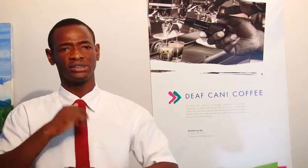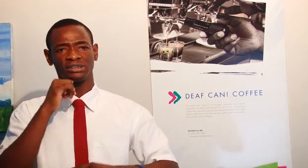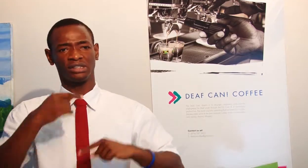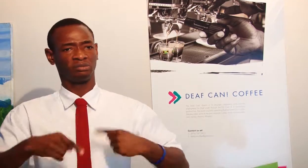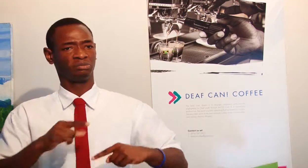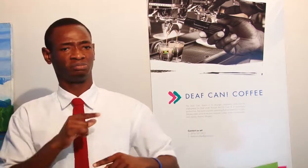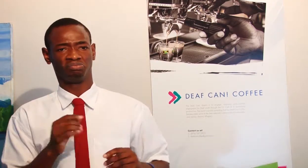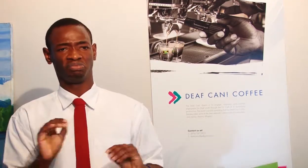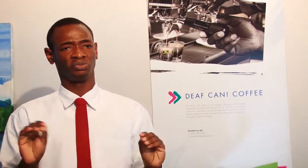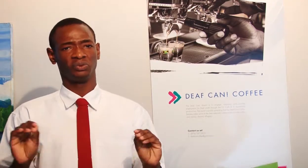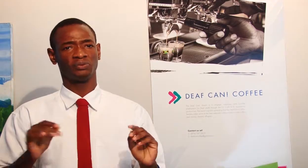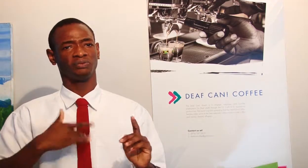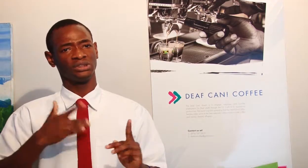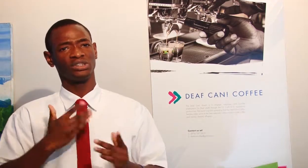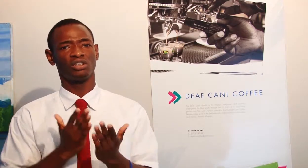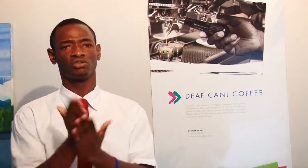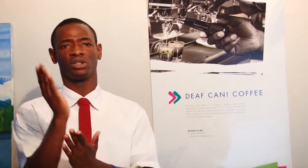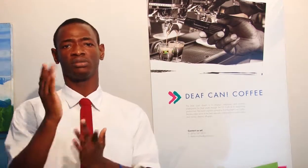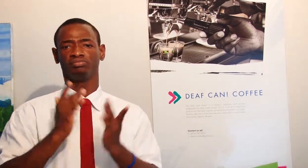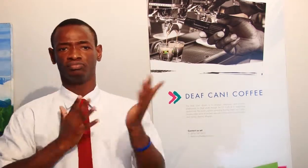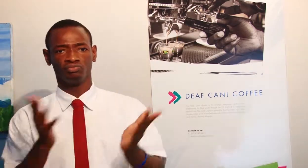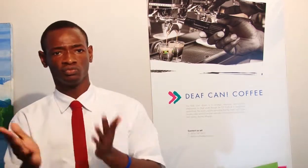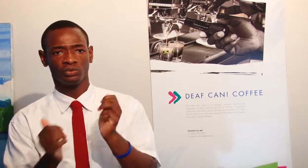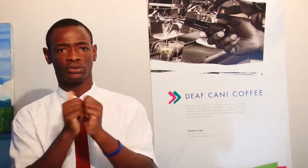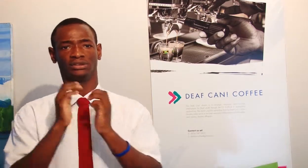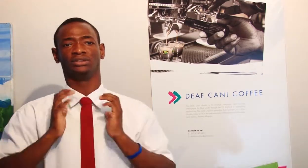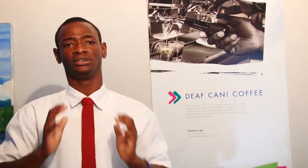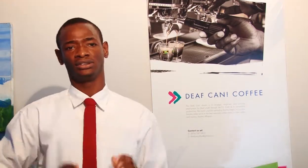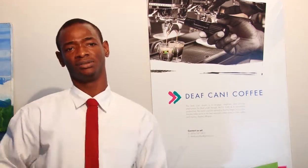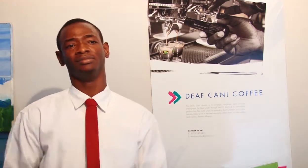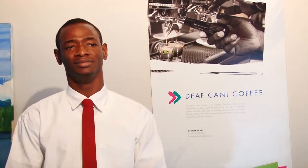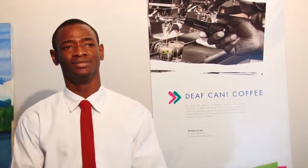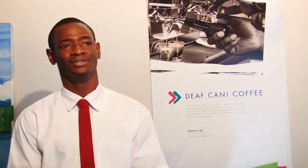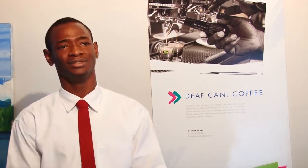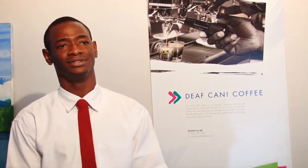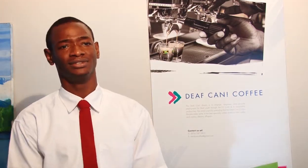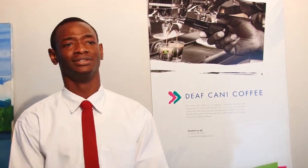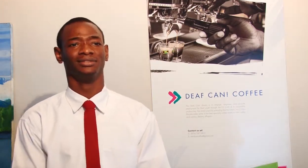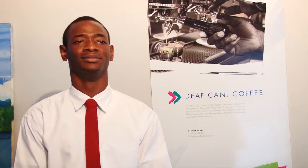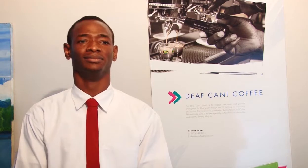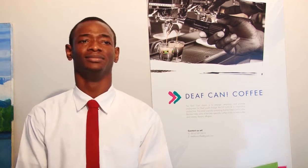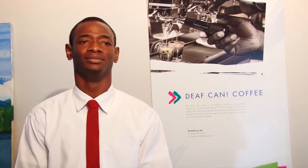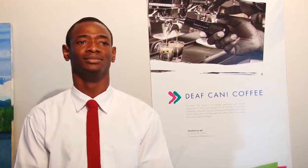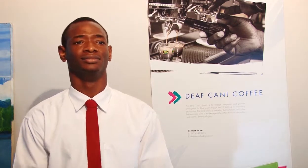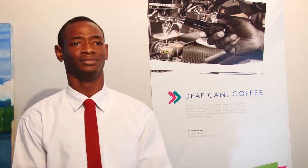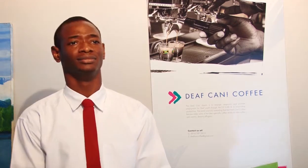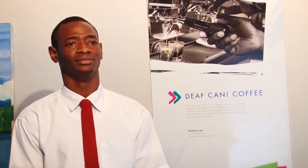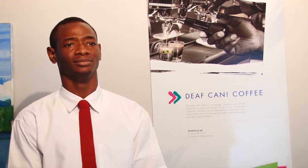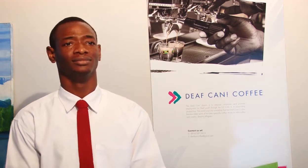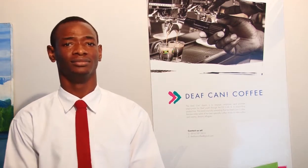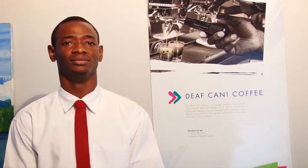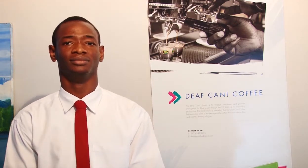them. And we learn that, you know, we're not nervous anymore. We're very confident in who we are. And we feel that we can communicate with the rest of society.